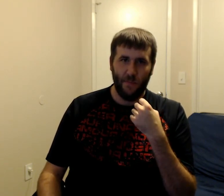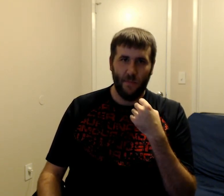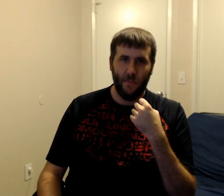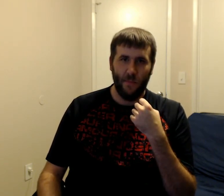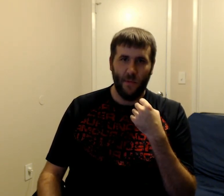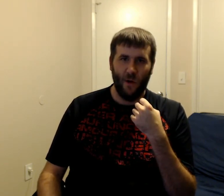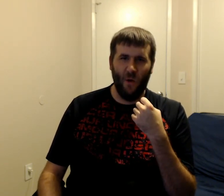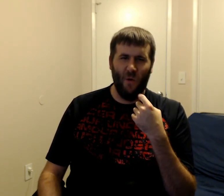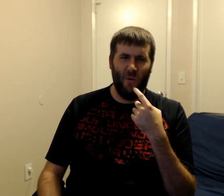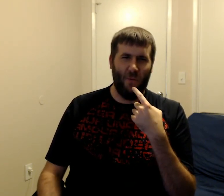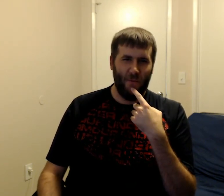Ooh!